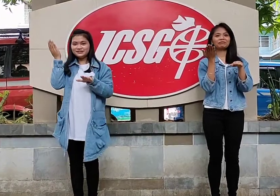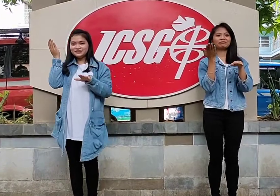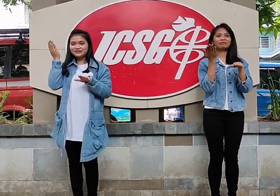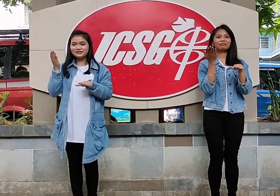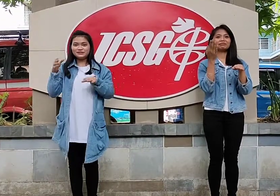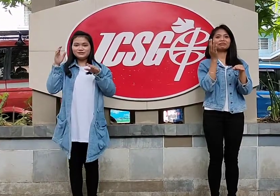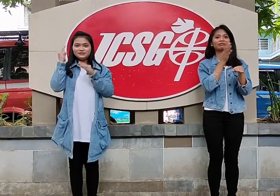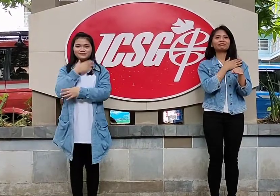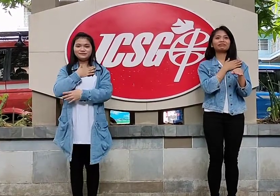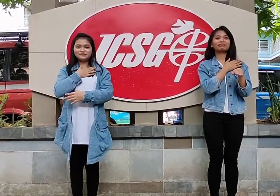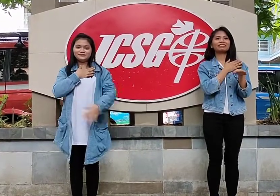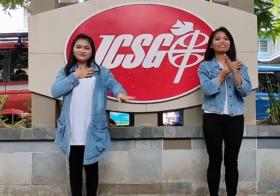That's a great day, huh?